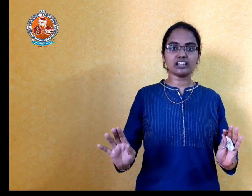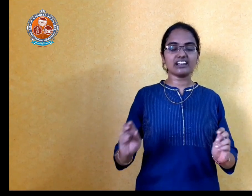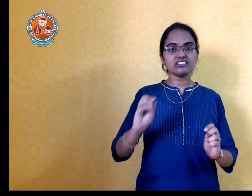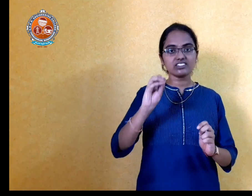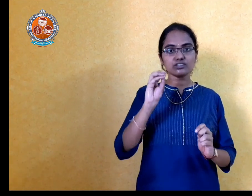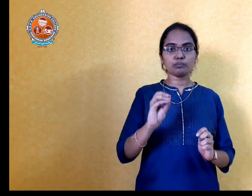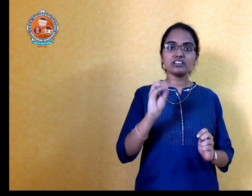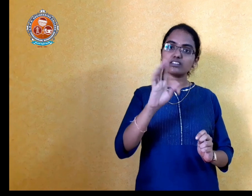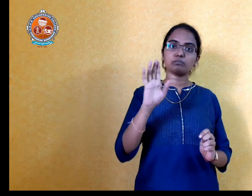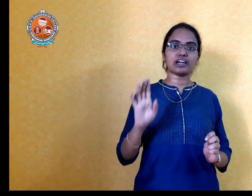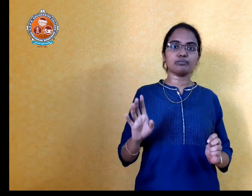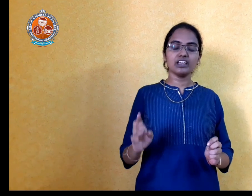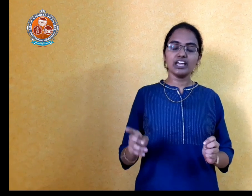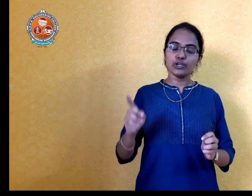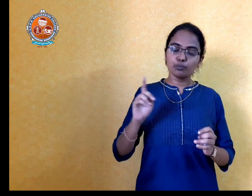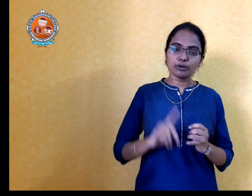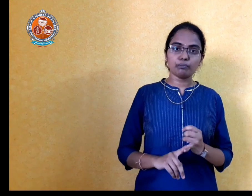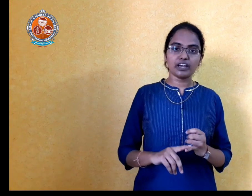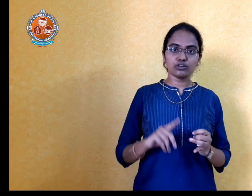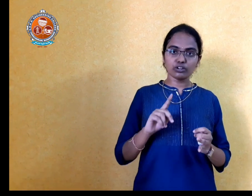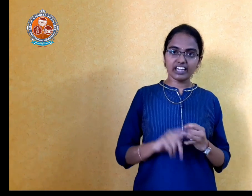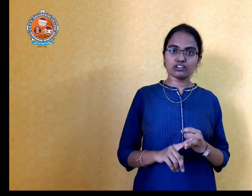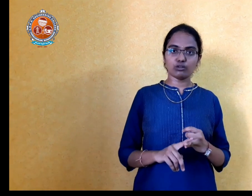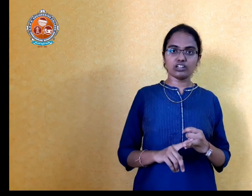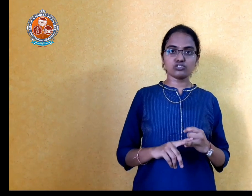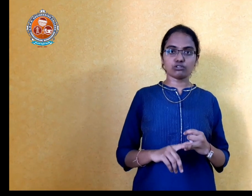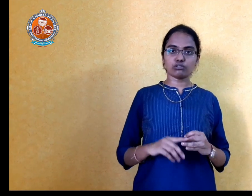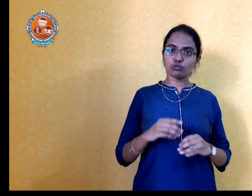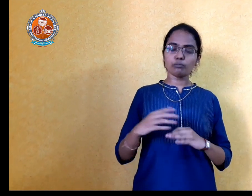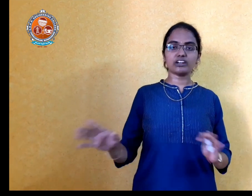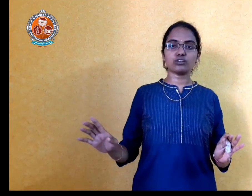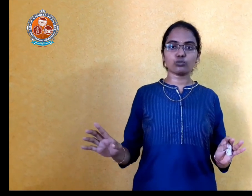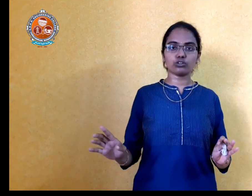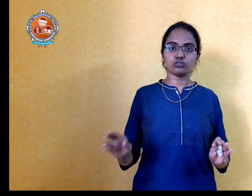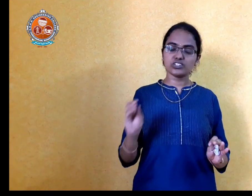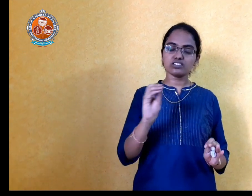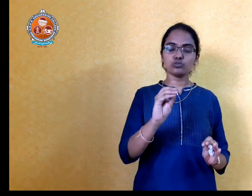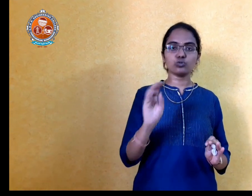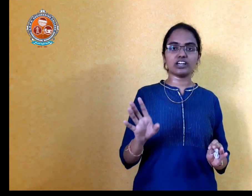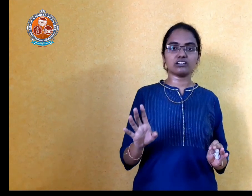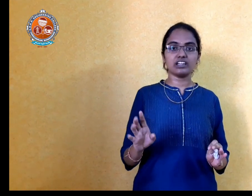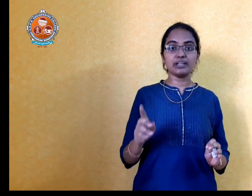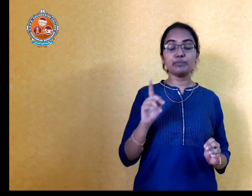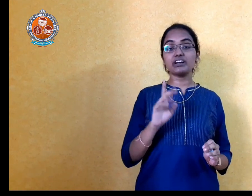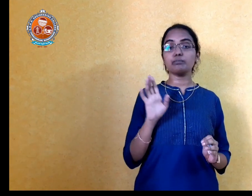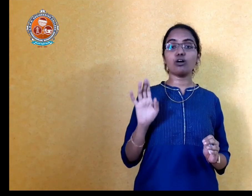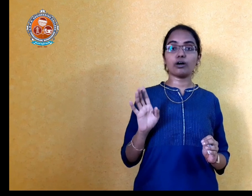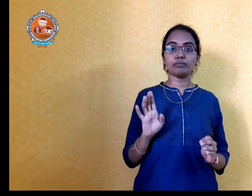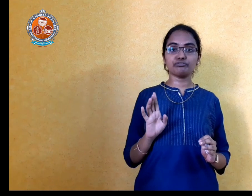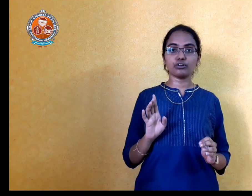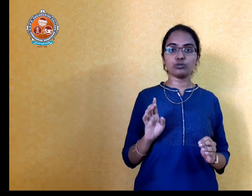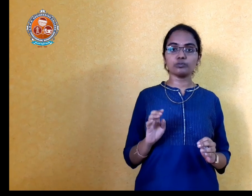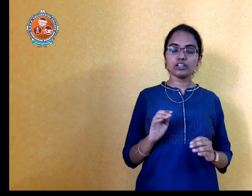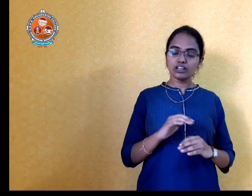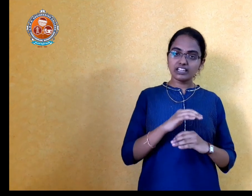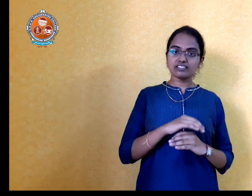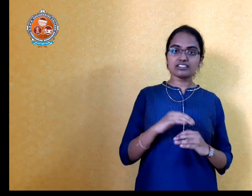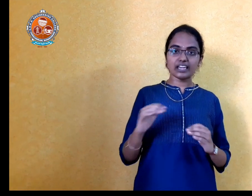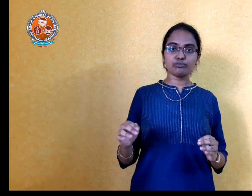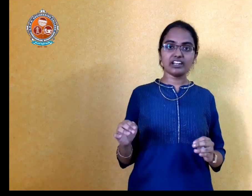and just spend some time. You prepare, you gain knowledge, no matter what. You just do that. It becomes a habit for you. In same way,